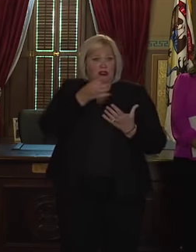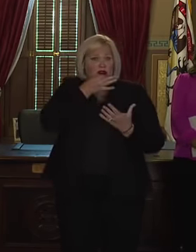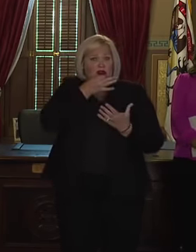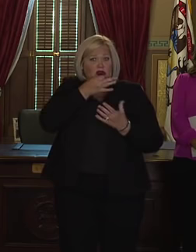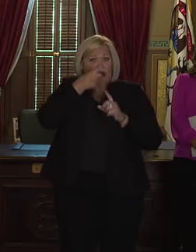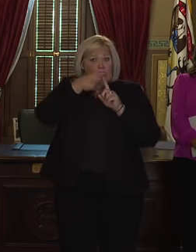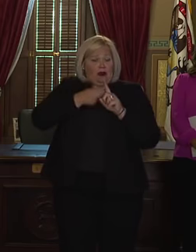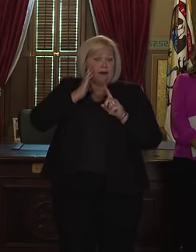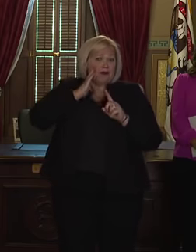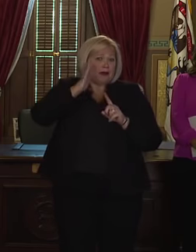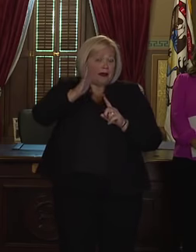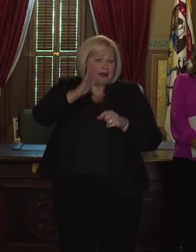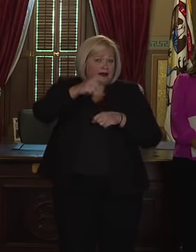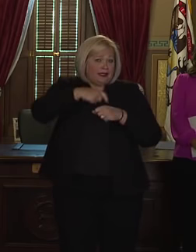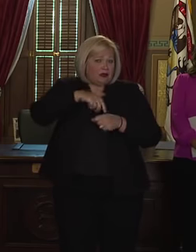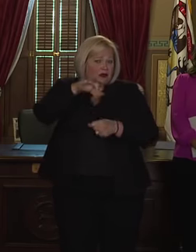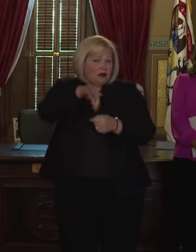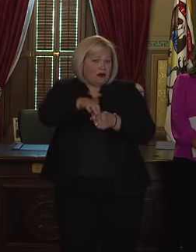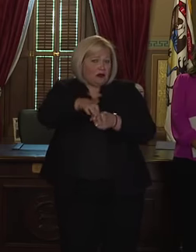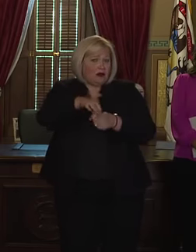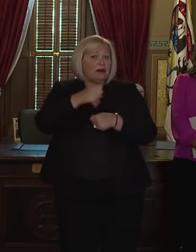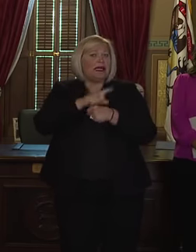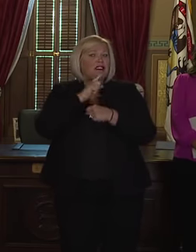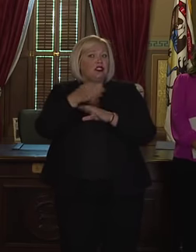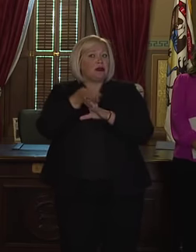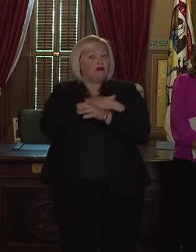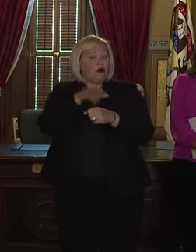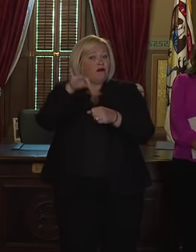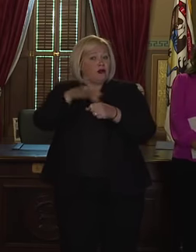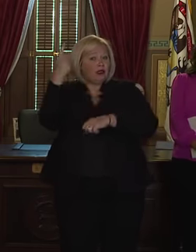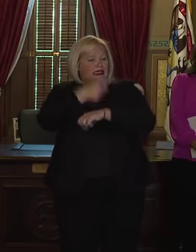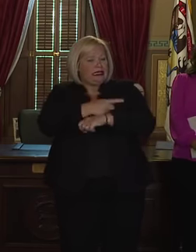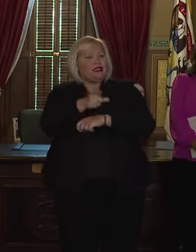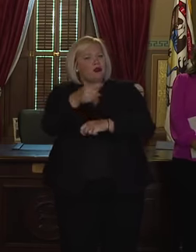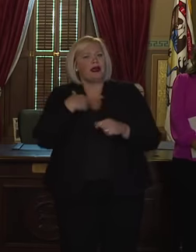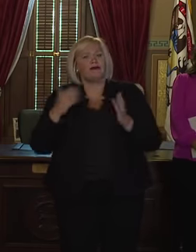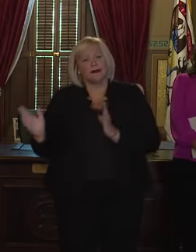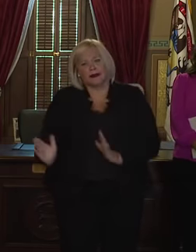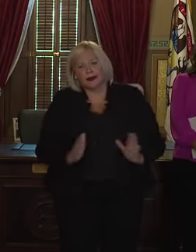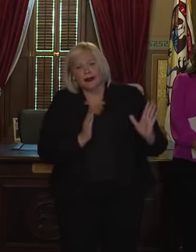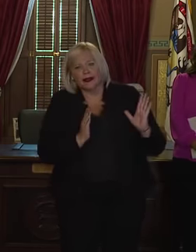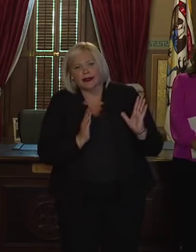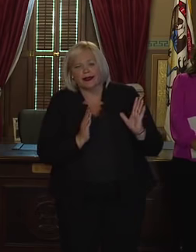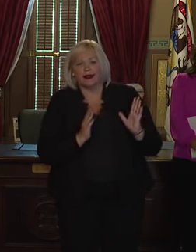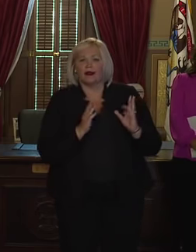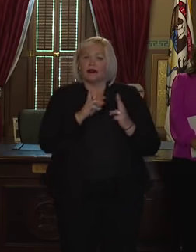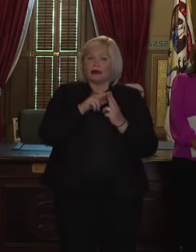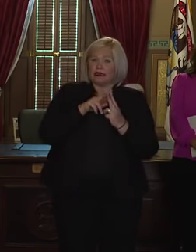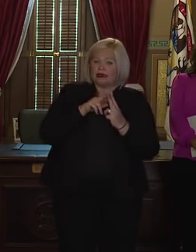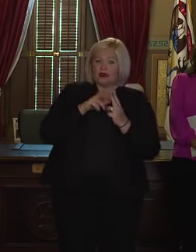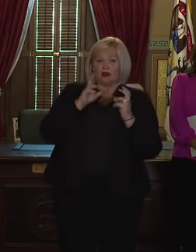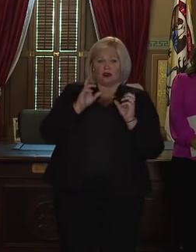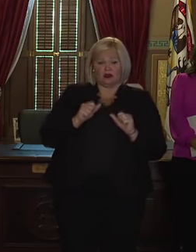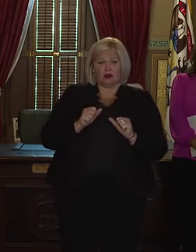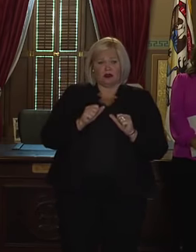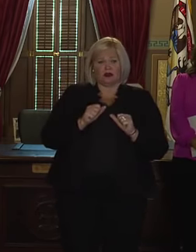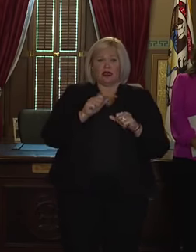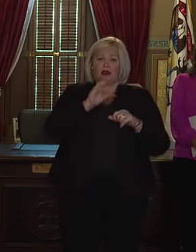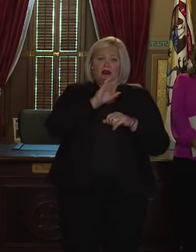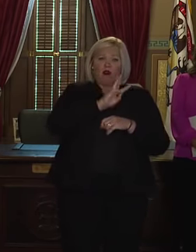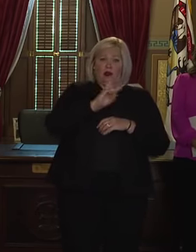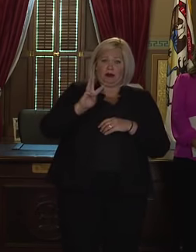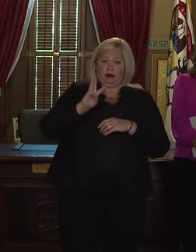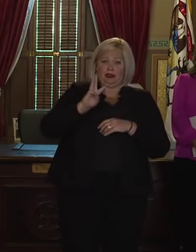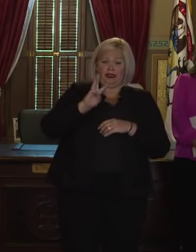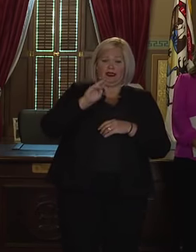make a plan to vote if you haven't already. And you have options this year. You can request that your ballot be mailed to you online at michigan.gov